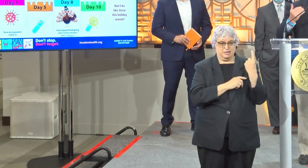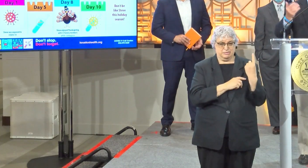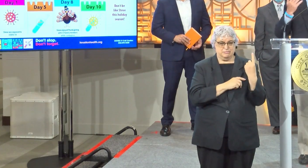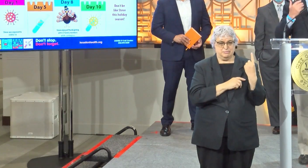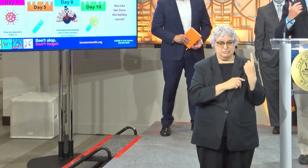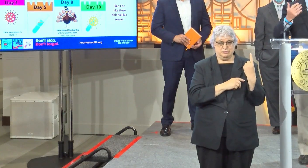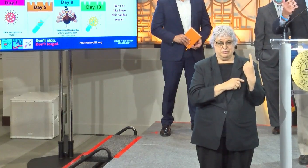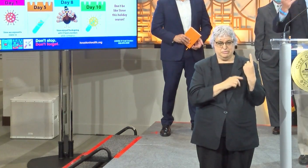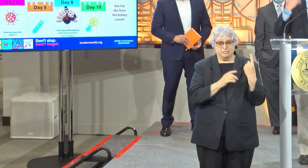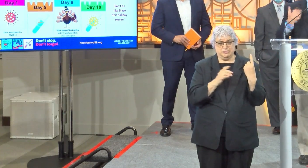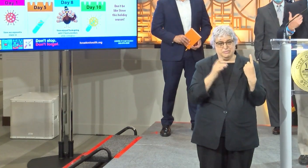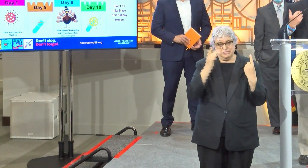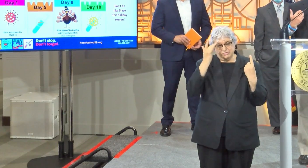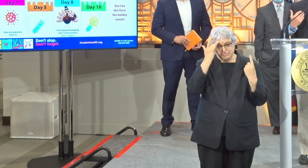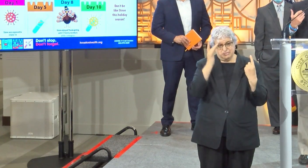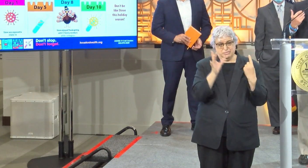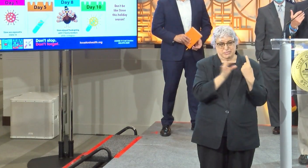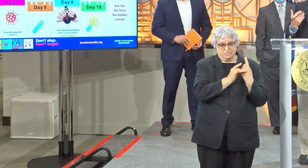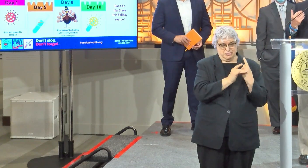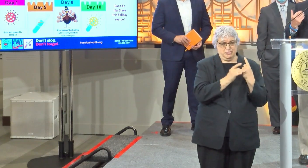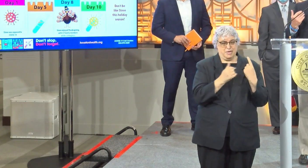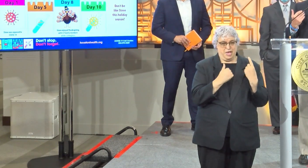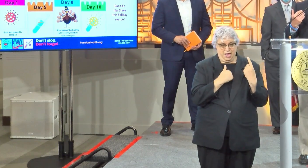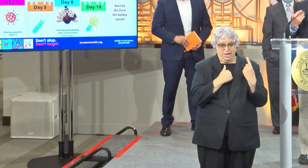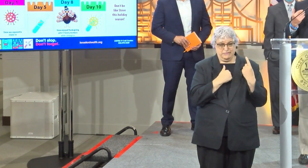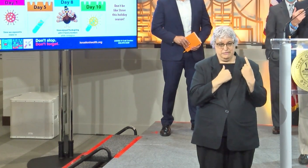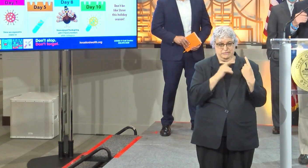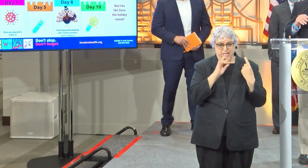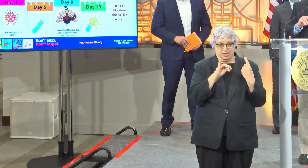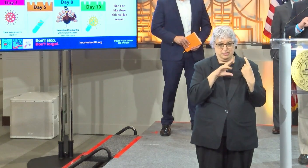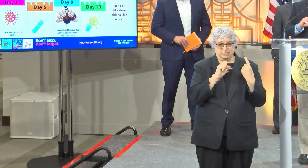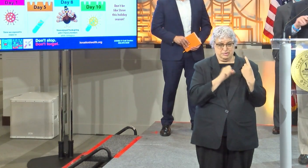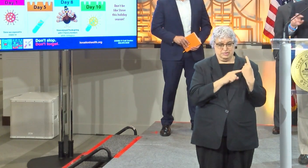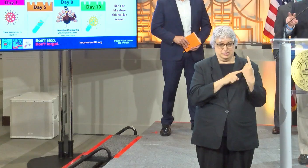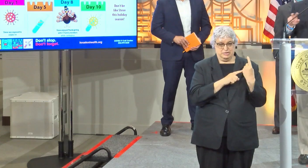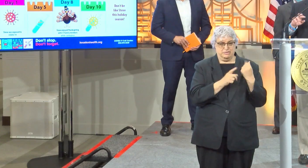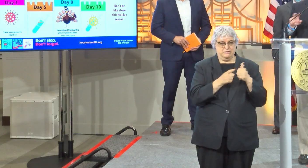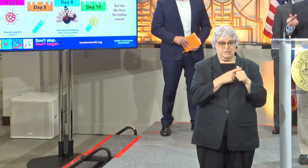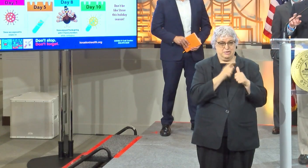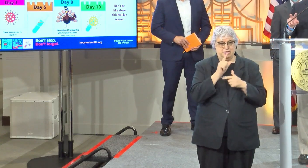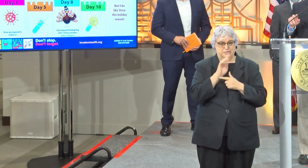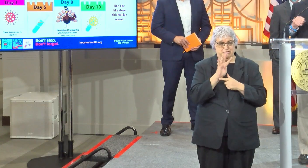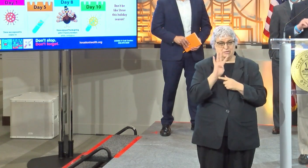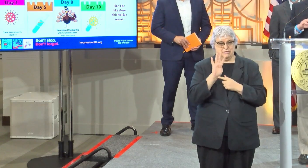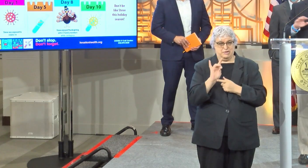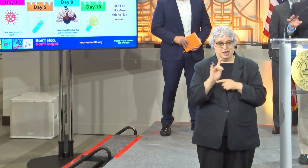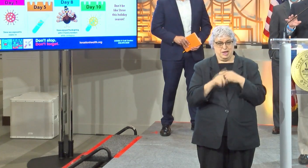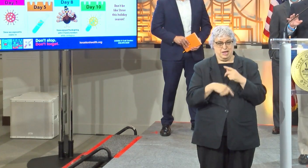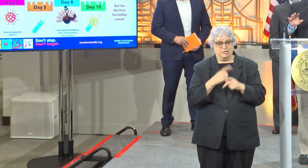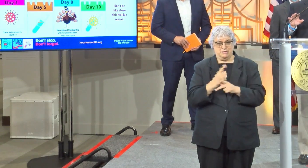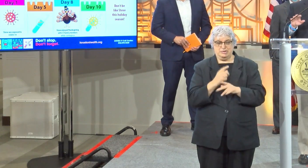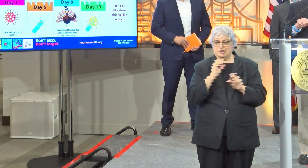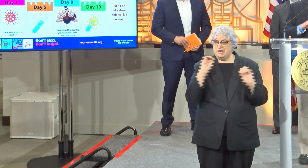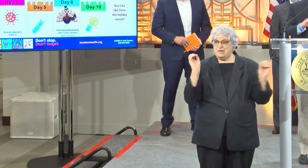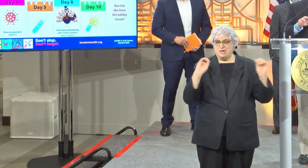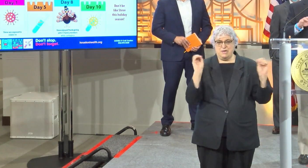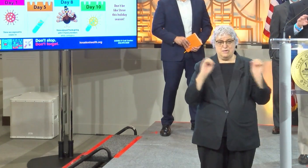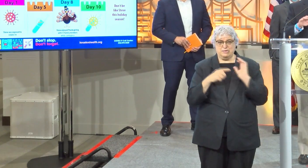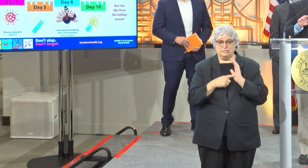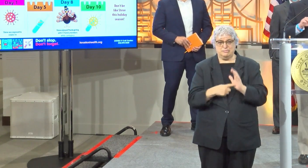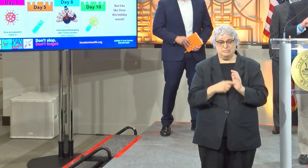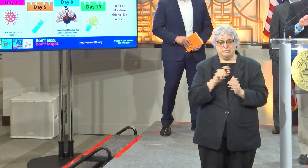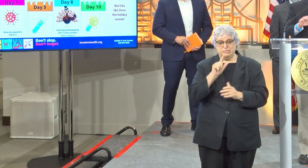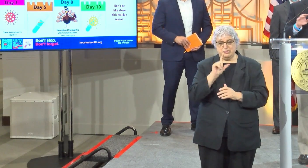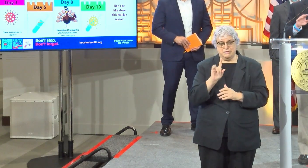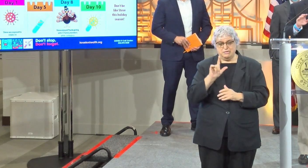infected on day one, they get exposed, they now have the virus. Remember, for the first 24 to 48 hours, they're probably not gonna have any symptoms, and for the first